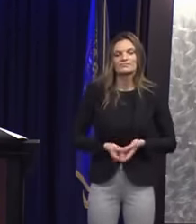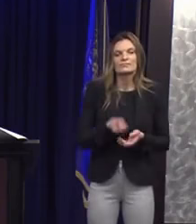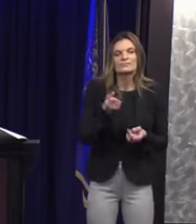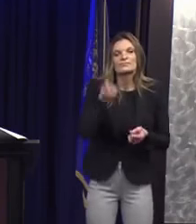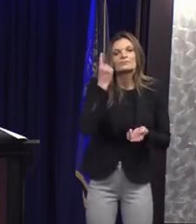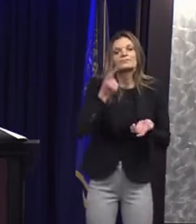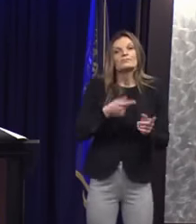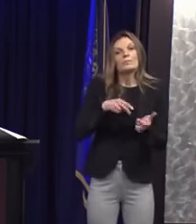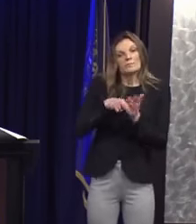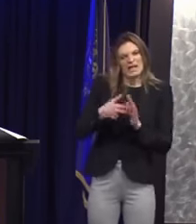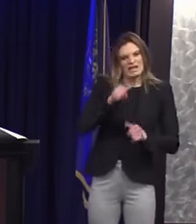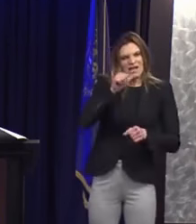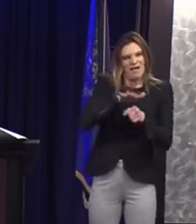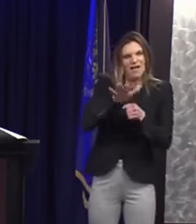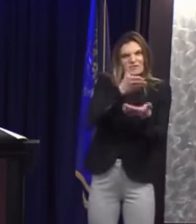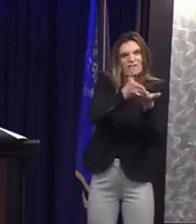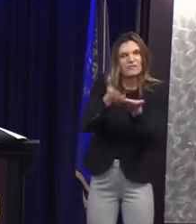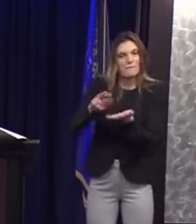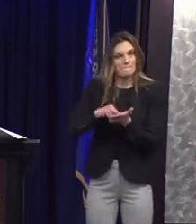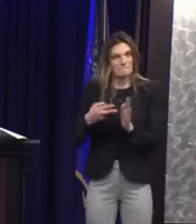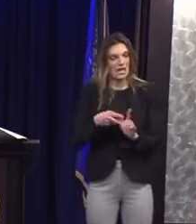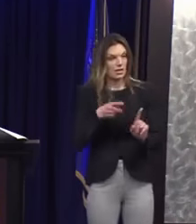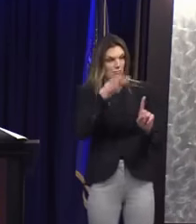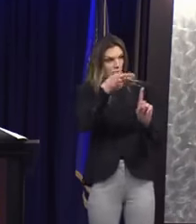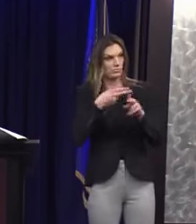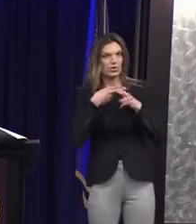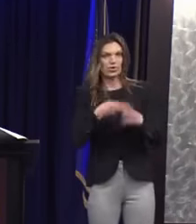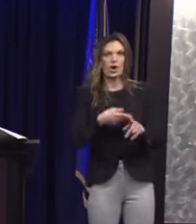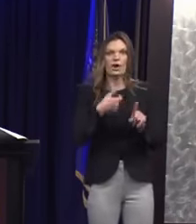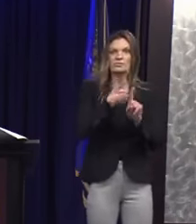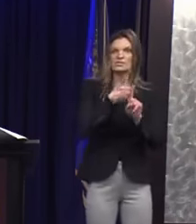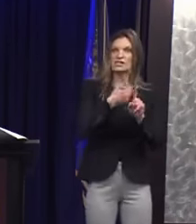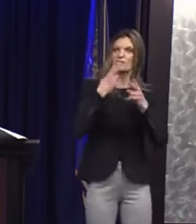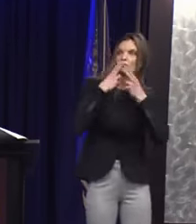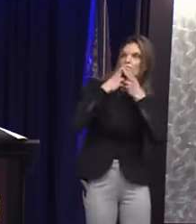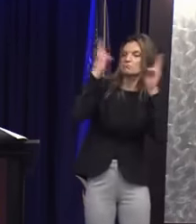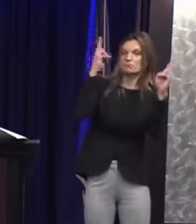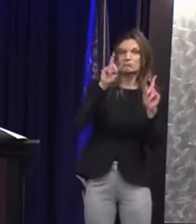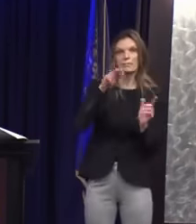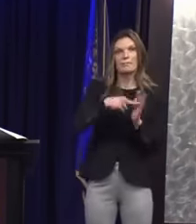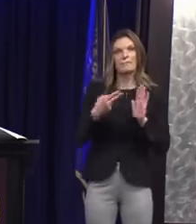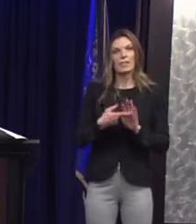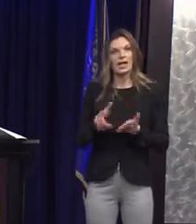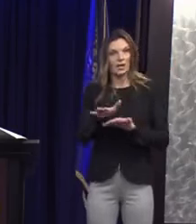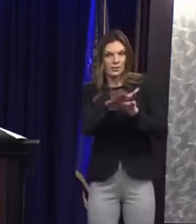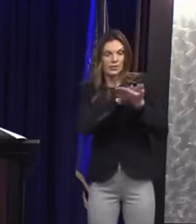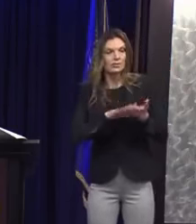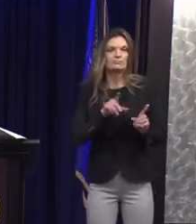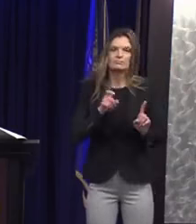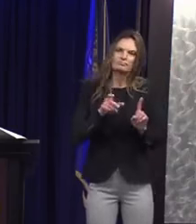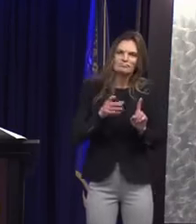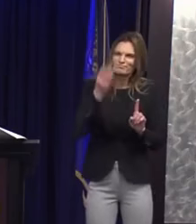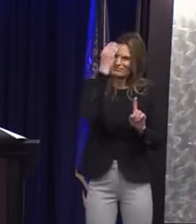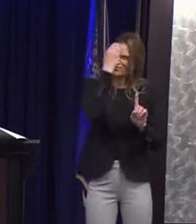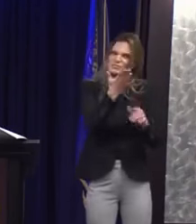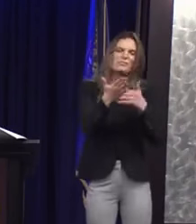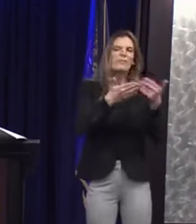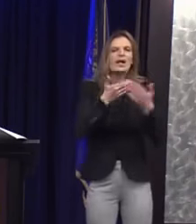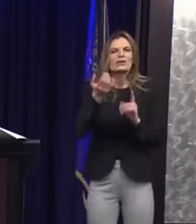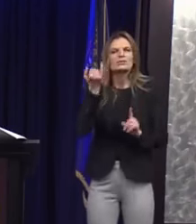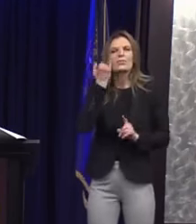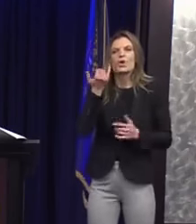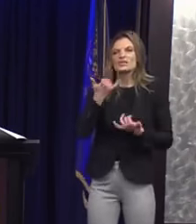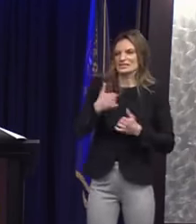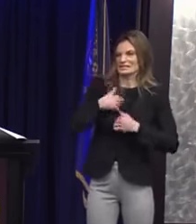does not absolve the parties of their ethical obligations to meet expectations of public trust